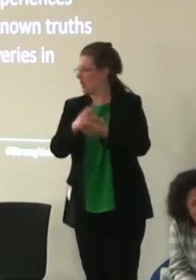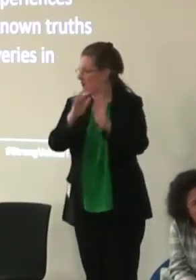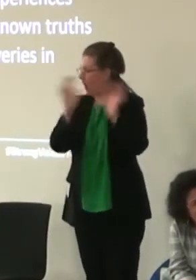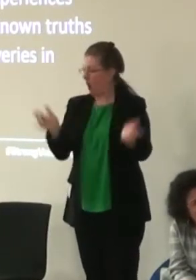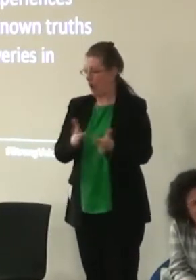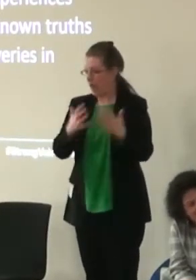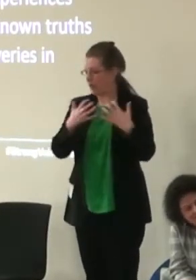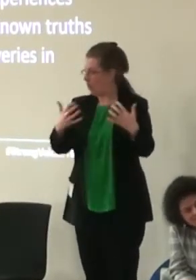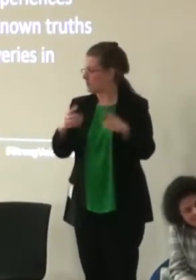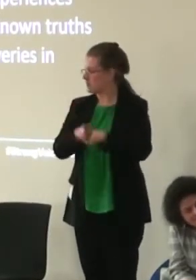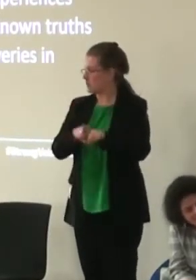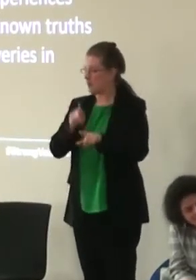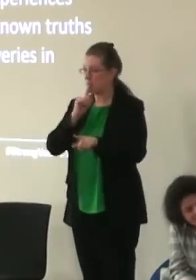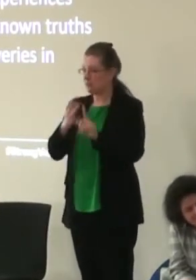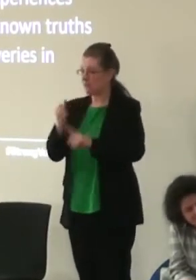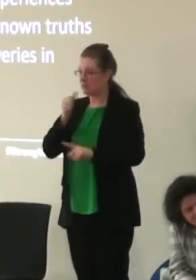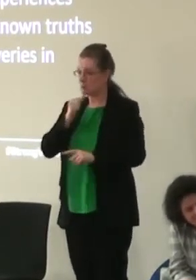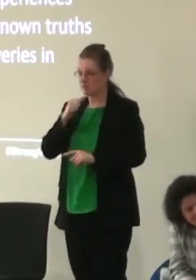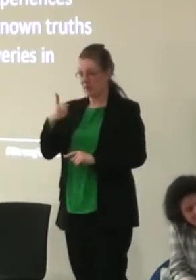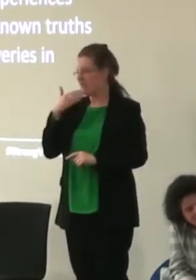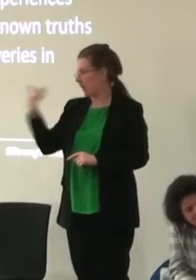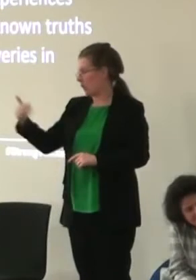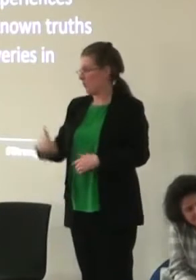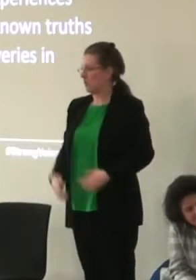people would find that helpful. Thank you for that.